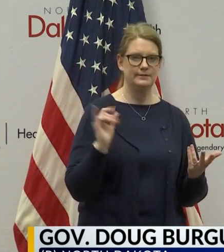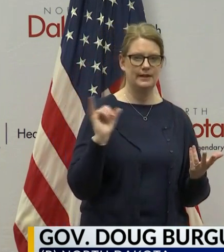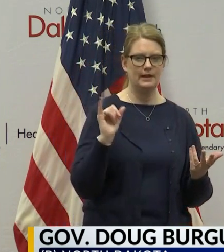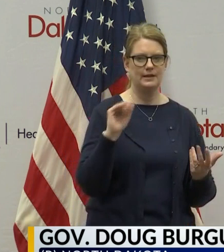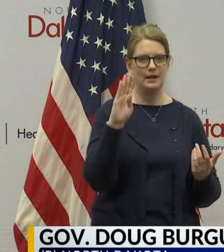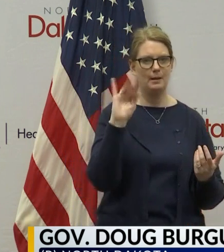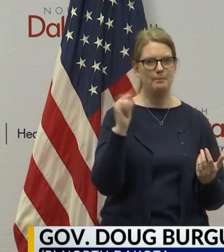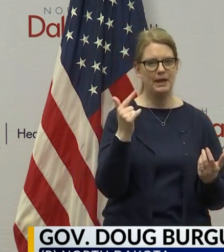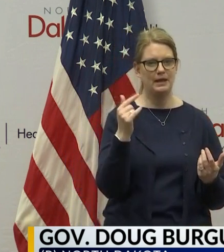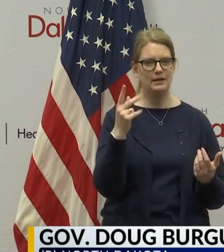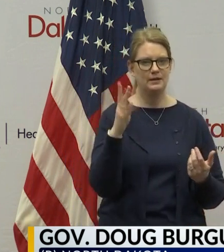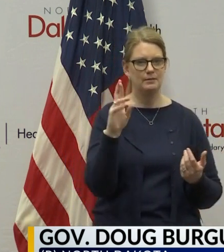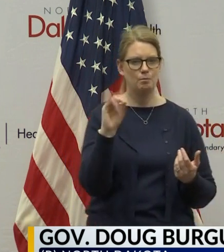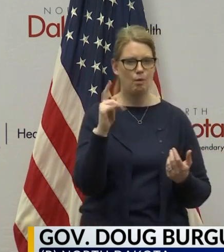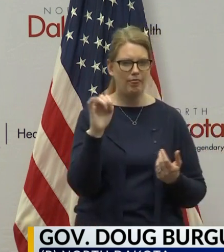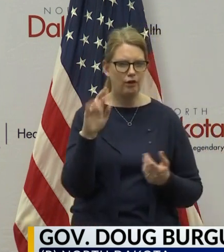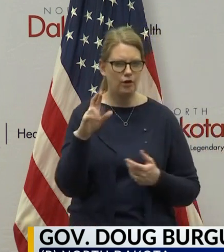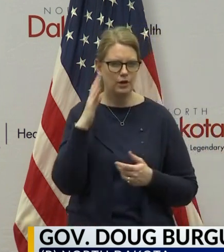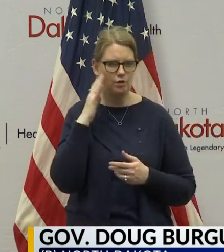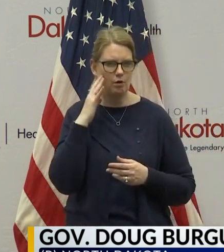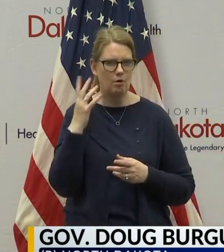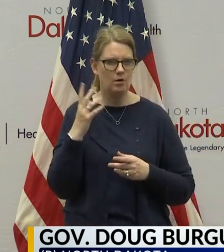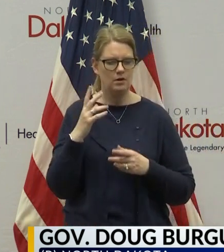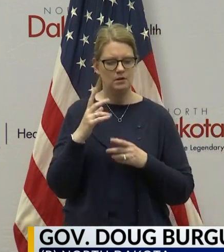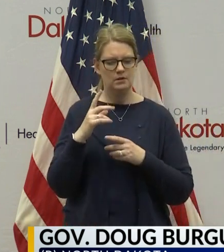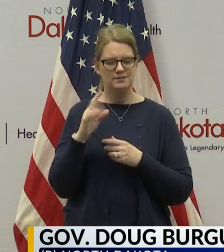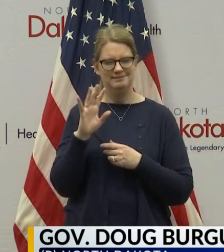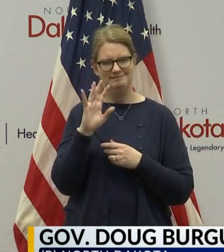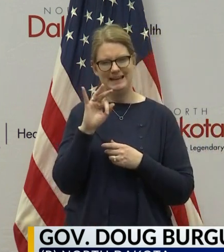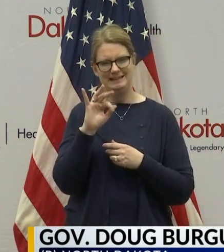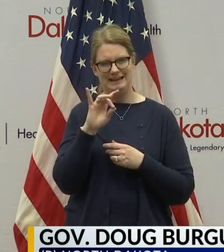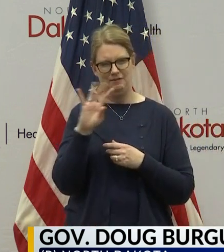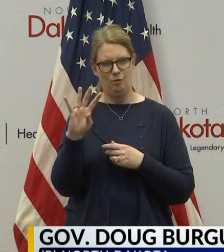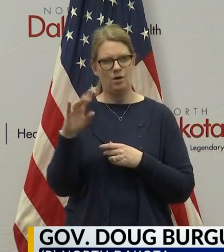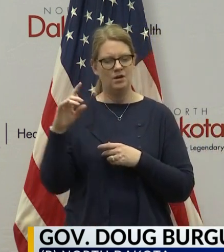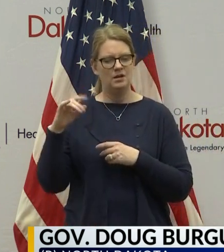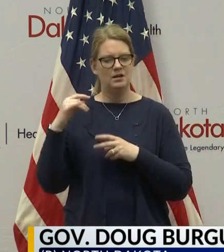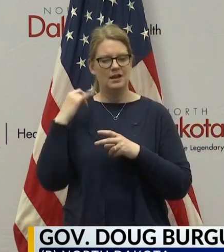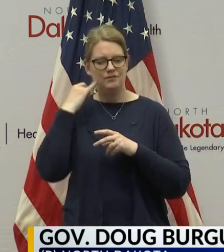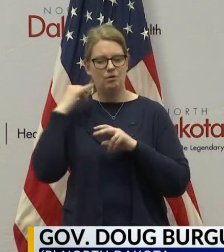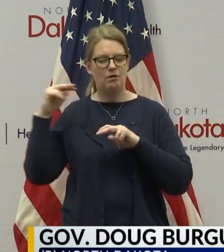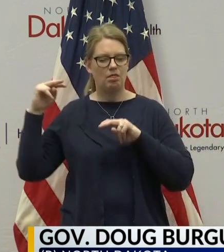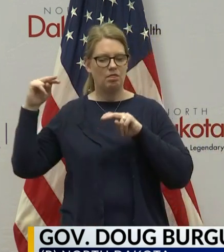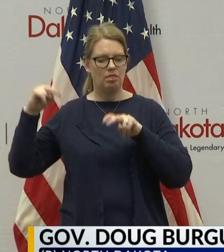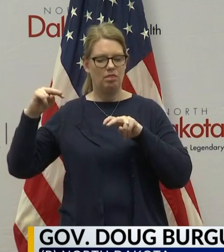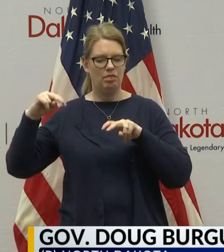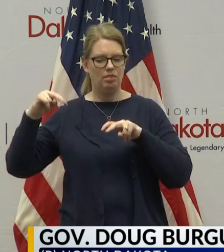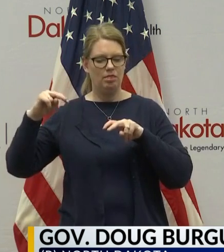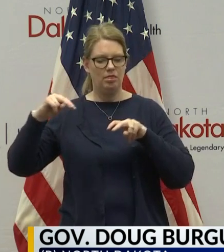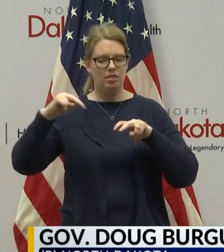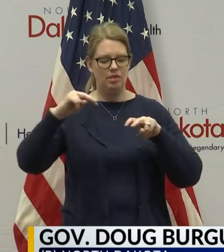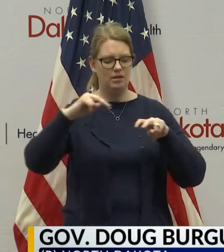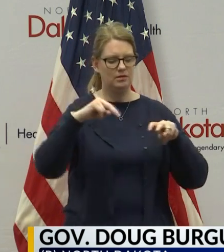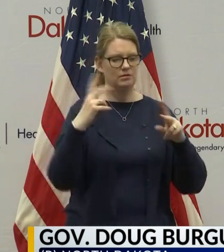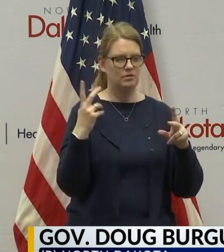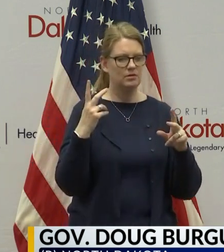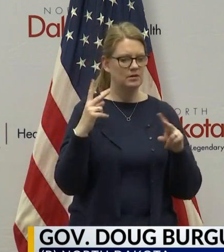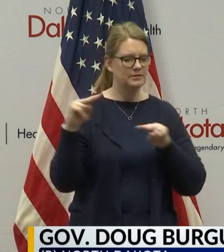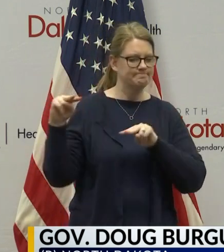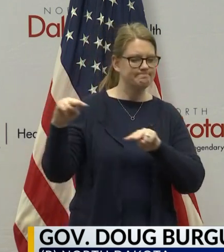world where you could track every contact with every other person, you know, we might show that we're having less transmissible